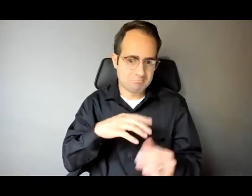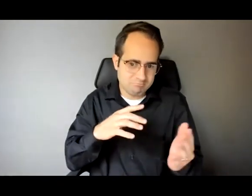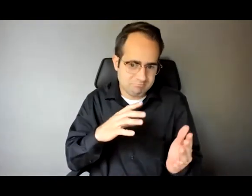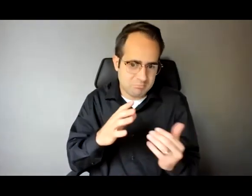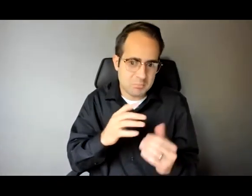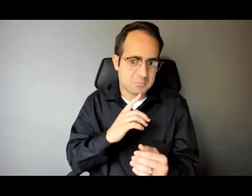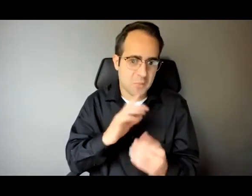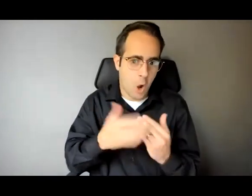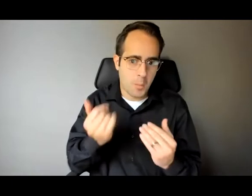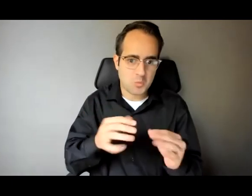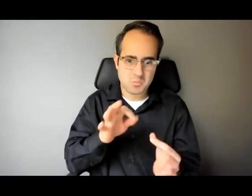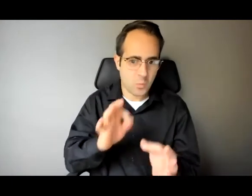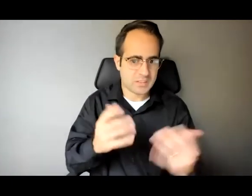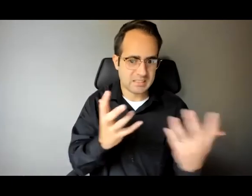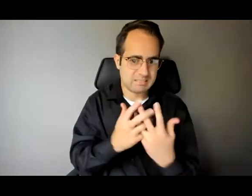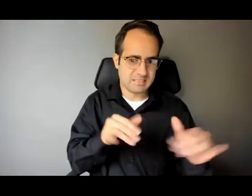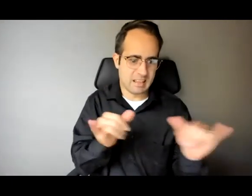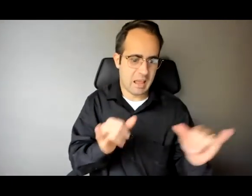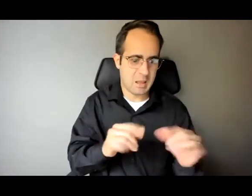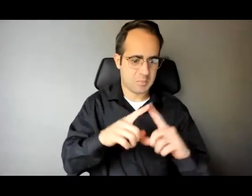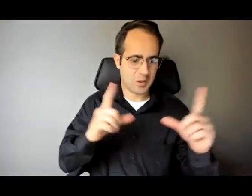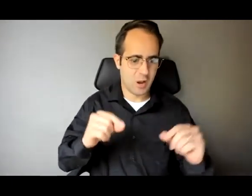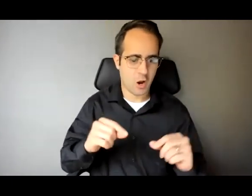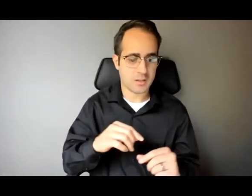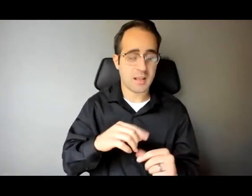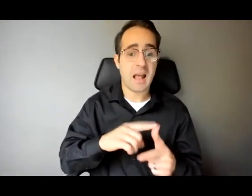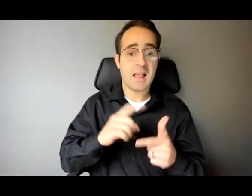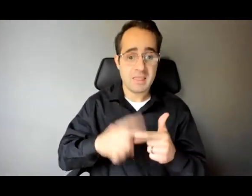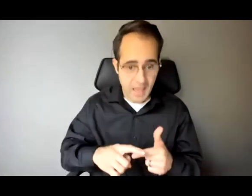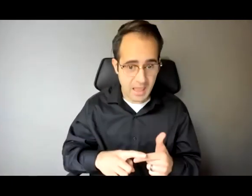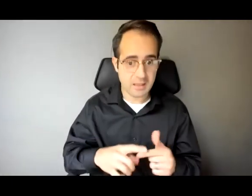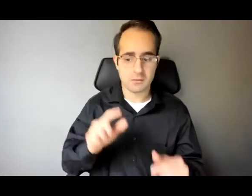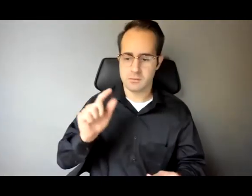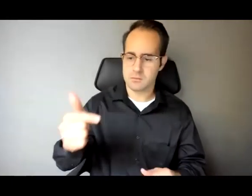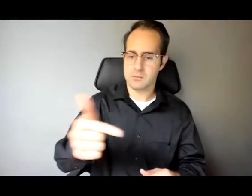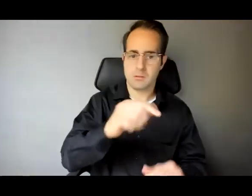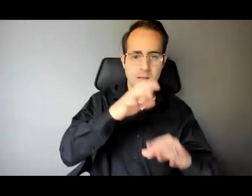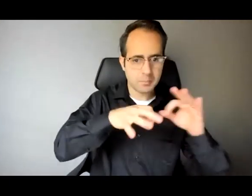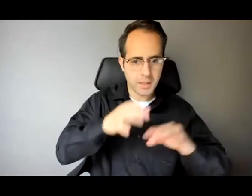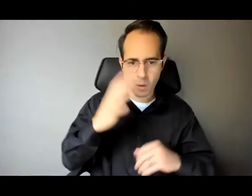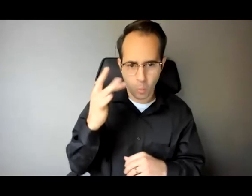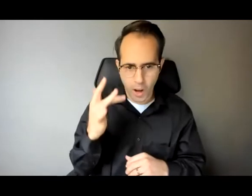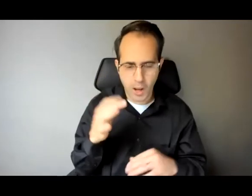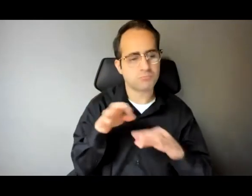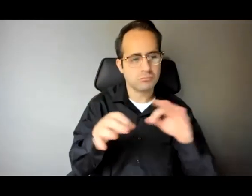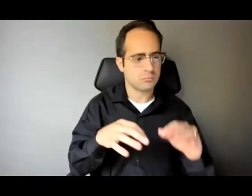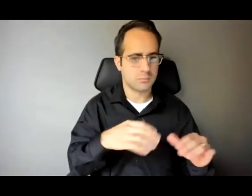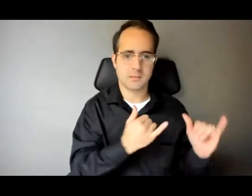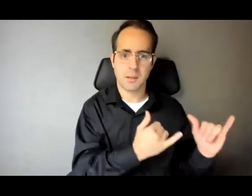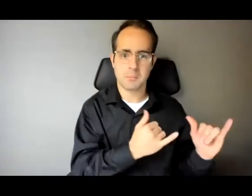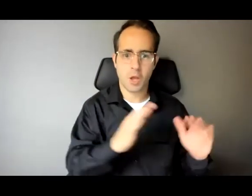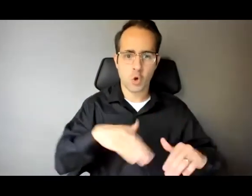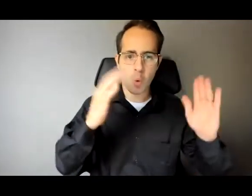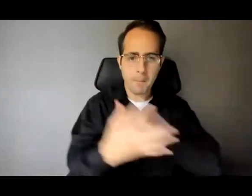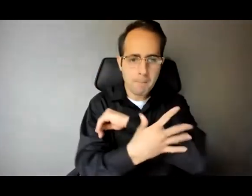chose the cards his explanation for choosing those cards were very similar to mine grew up in a poor community lots of his friends got locked